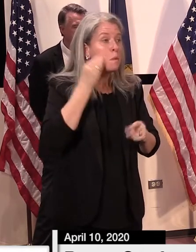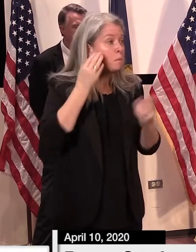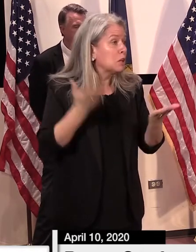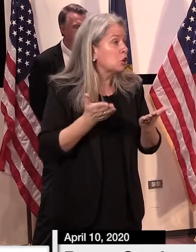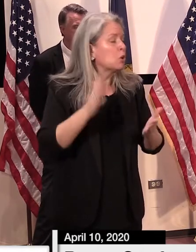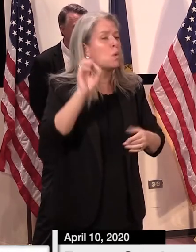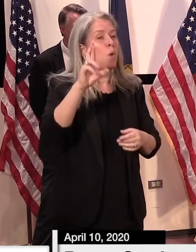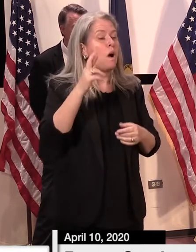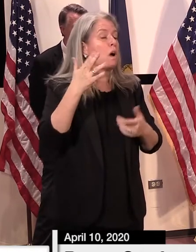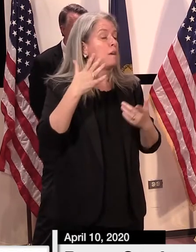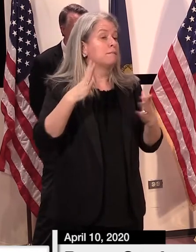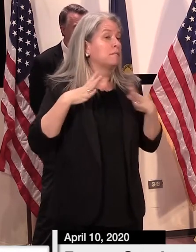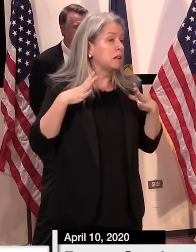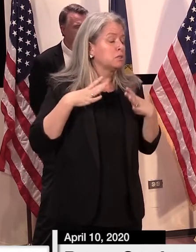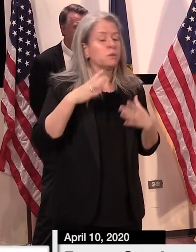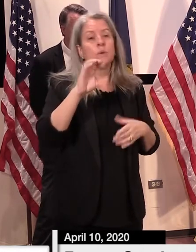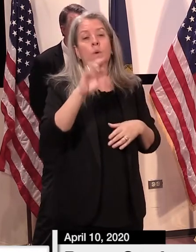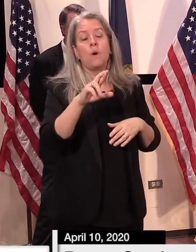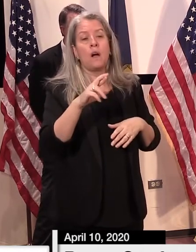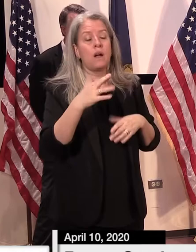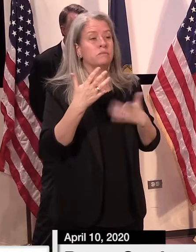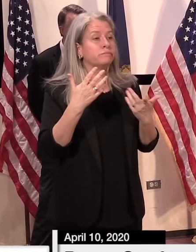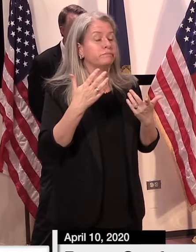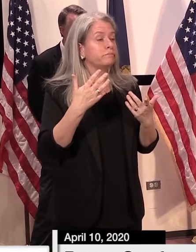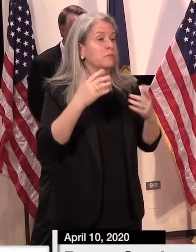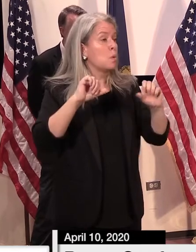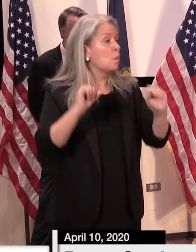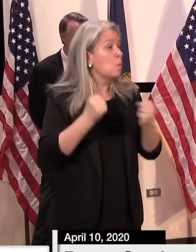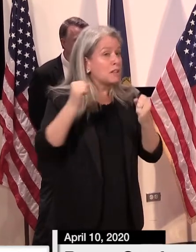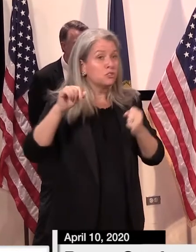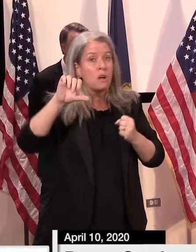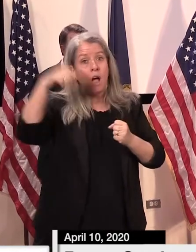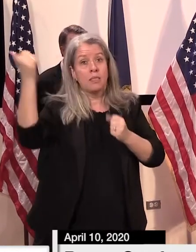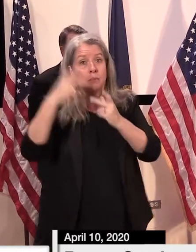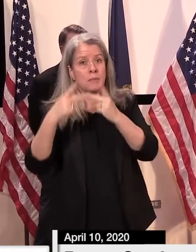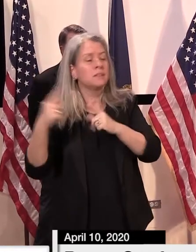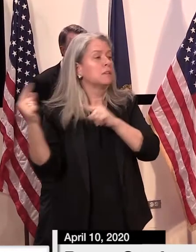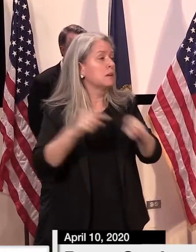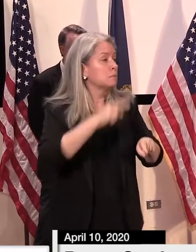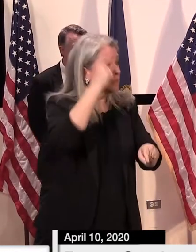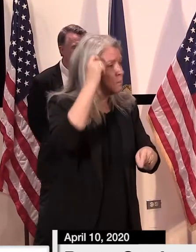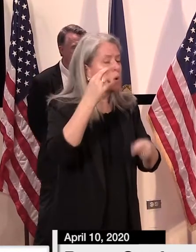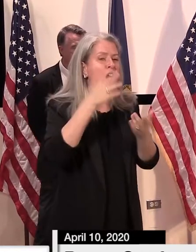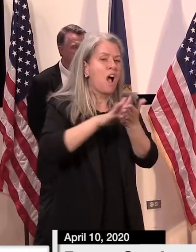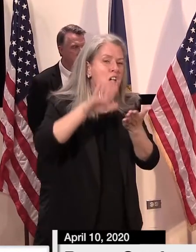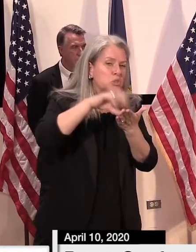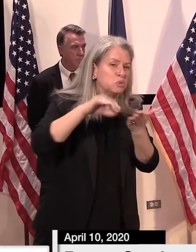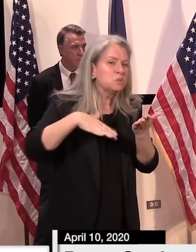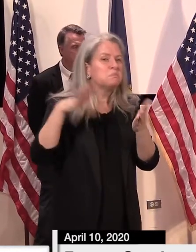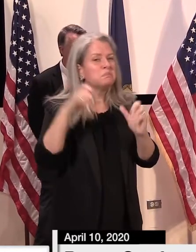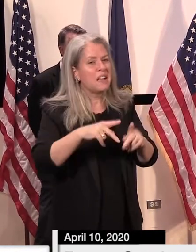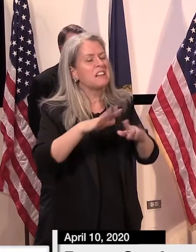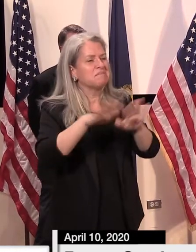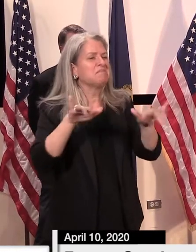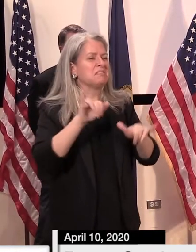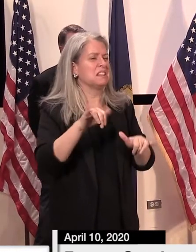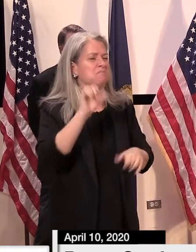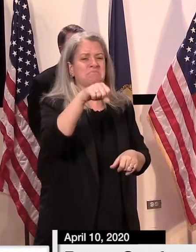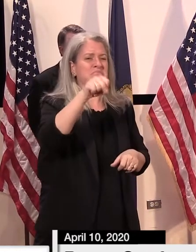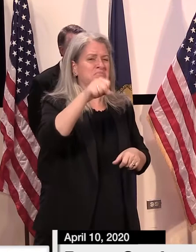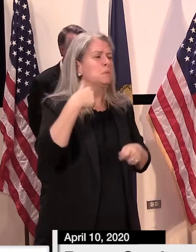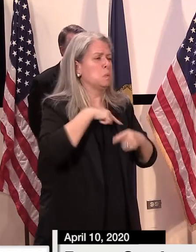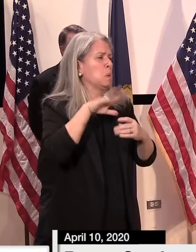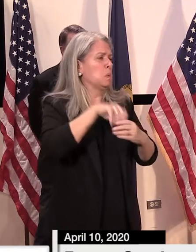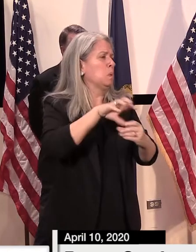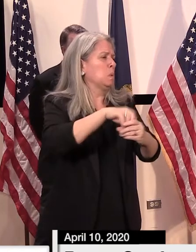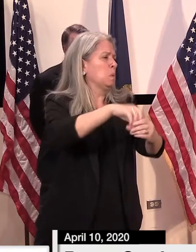vacationing or here maybe spending the winters elsewhere and coming back to Vermont in the summer. So we did anticipate that, and